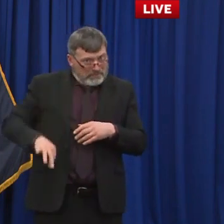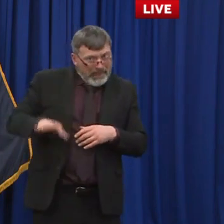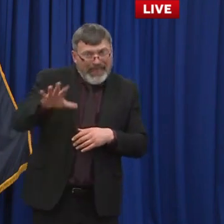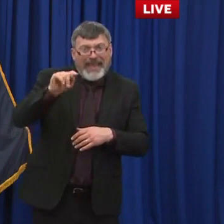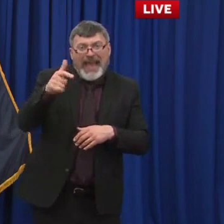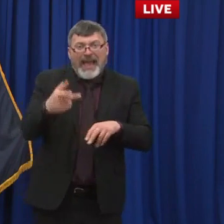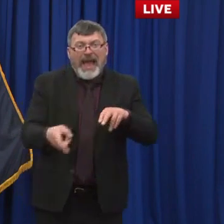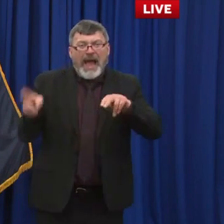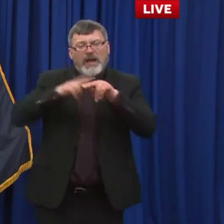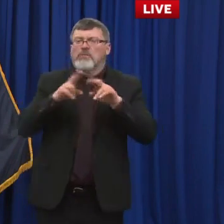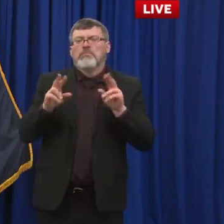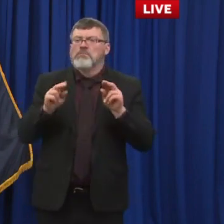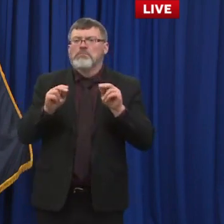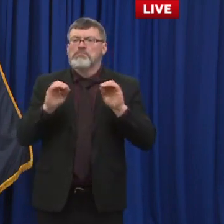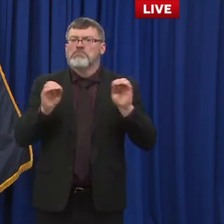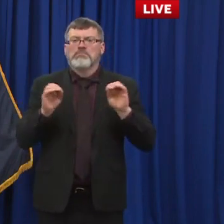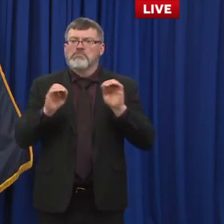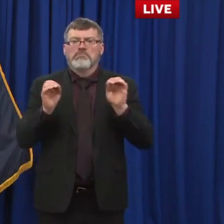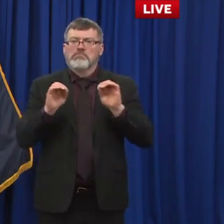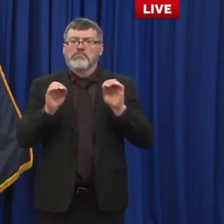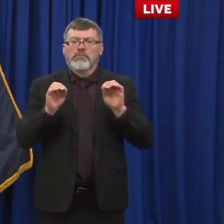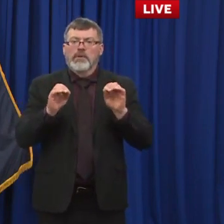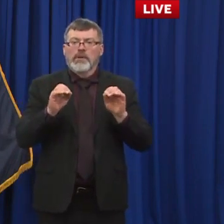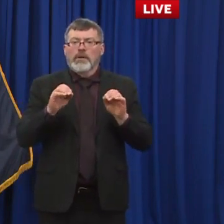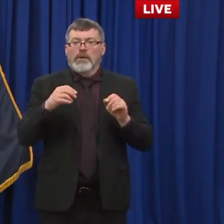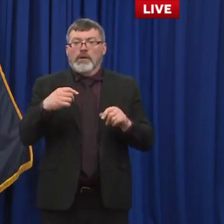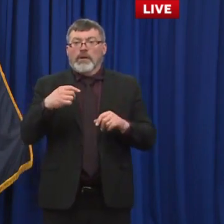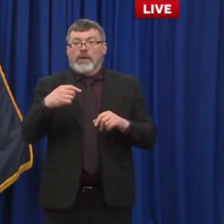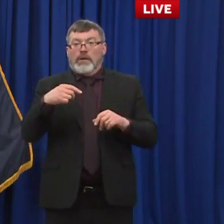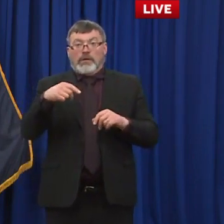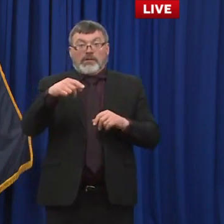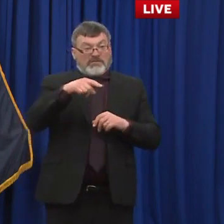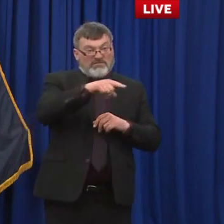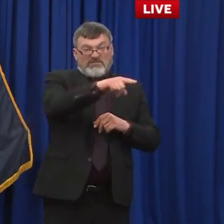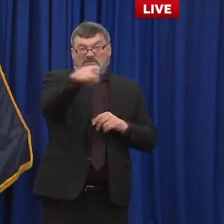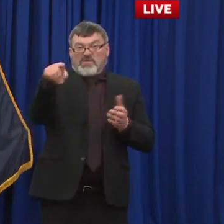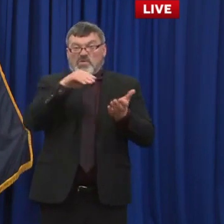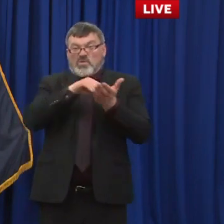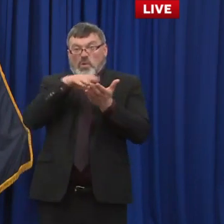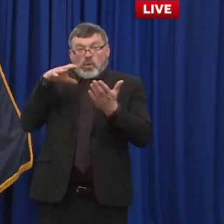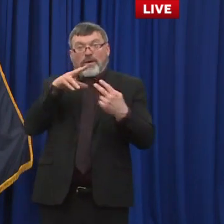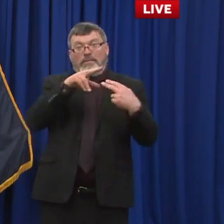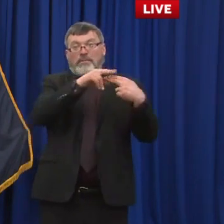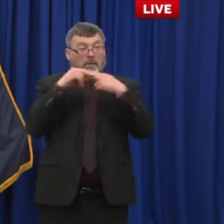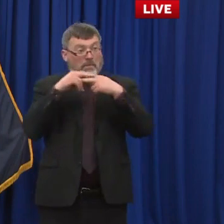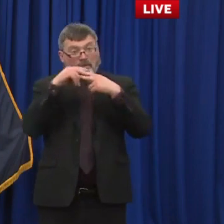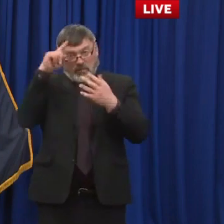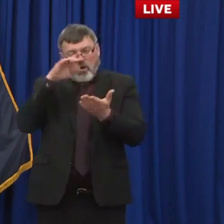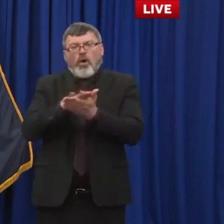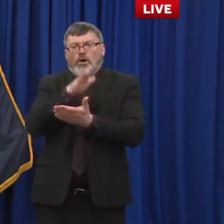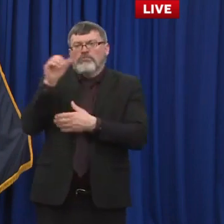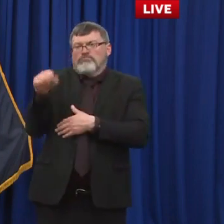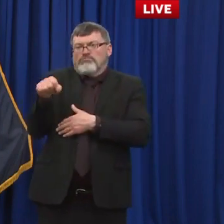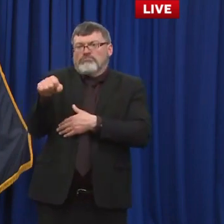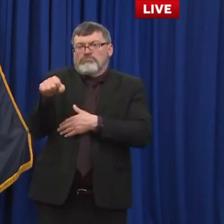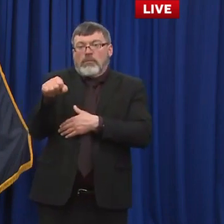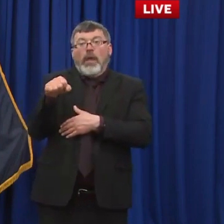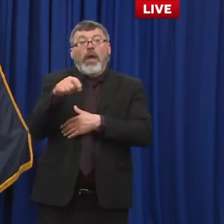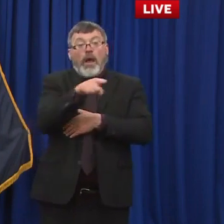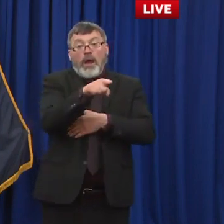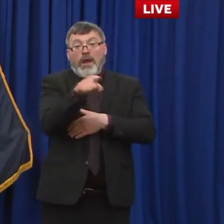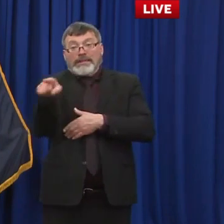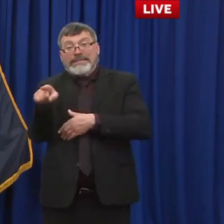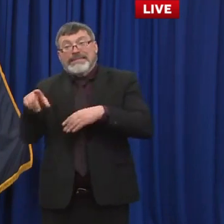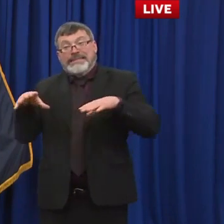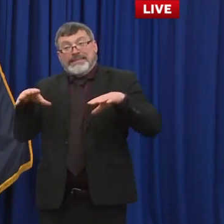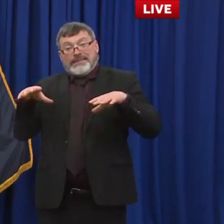student loan repayment to all aspects of our economy all different types of of workforce opportunities whether they be in community based